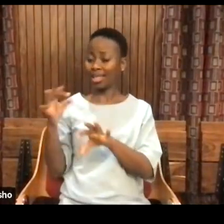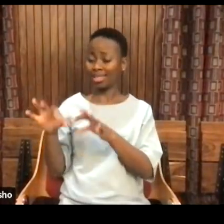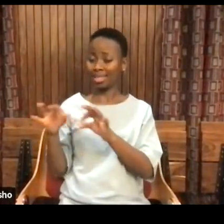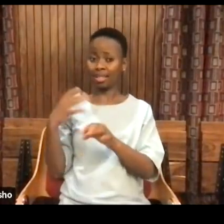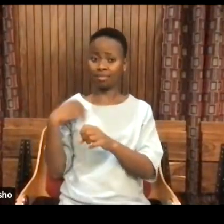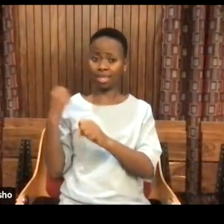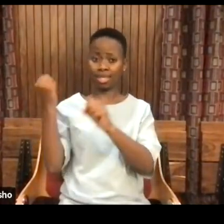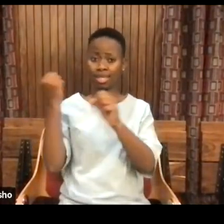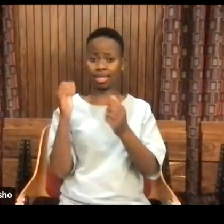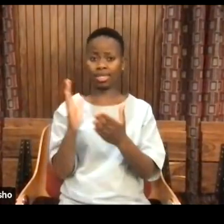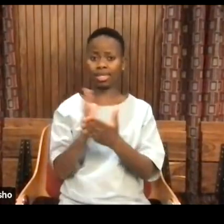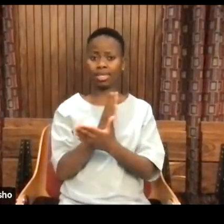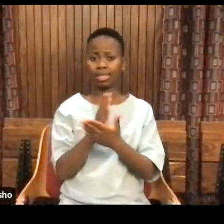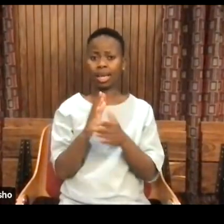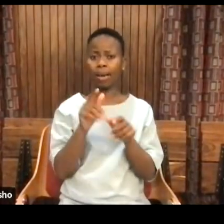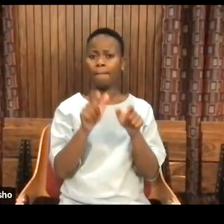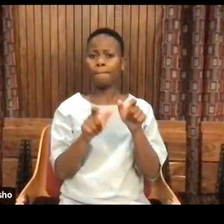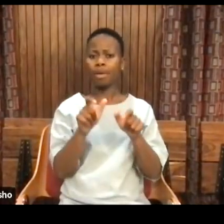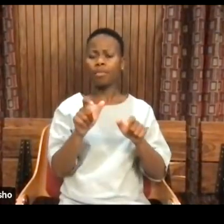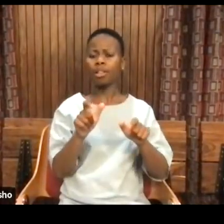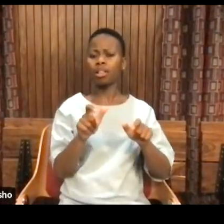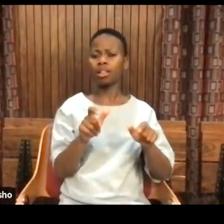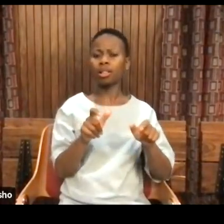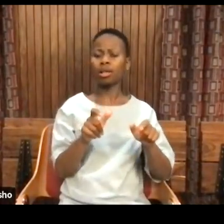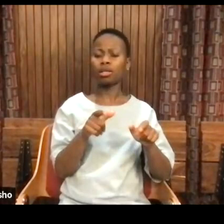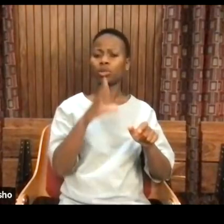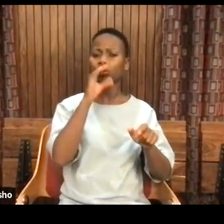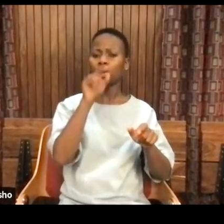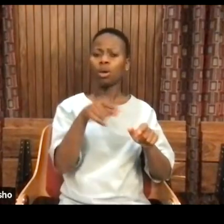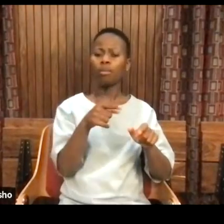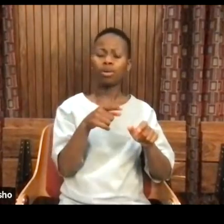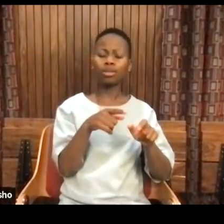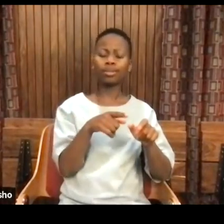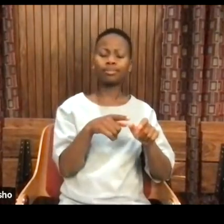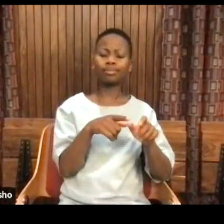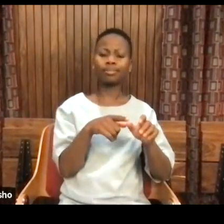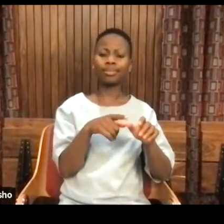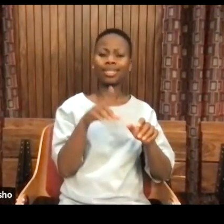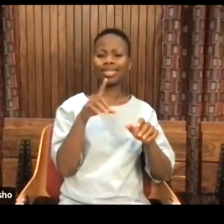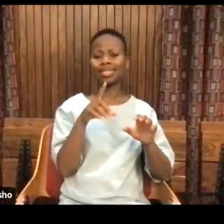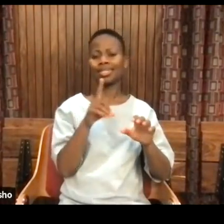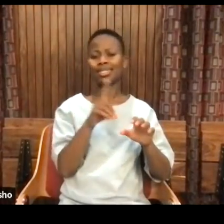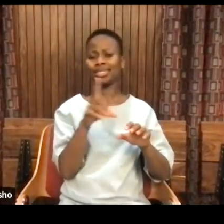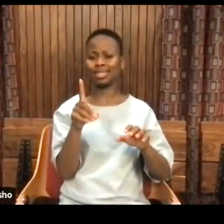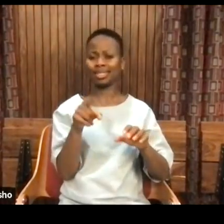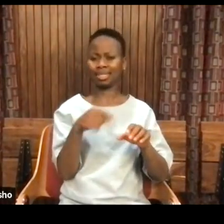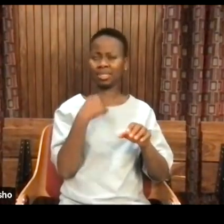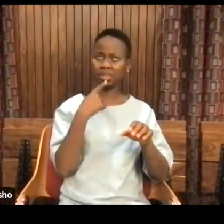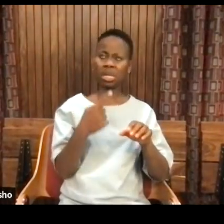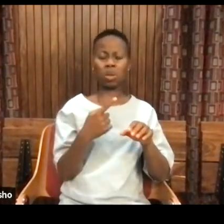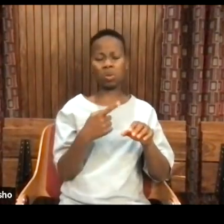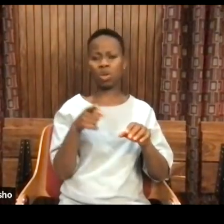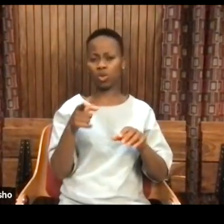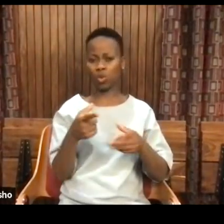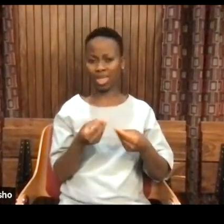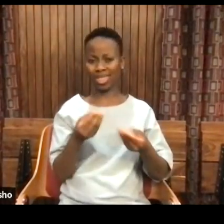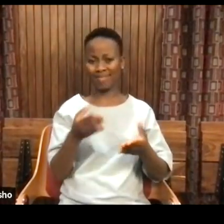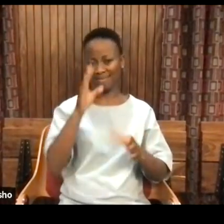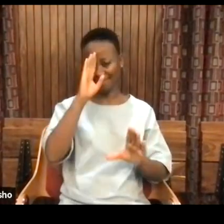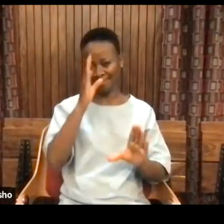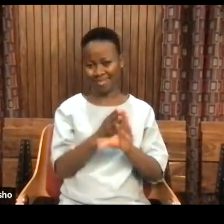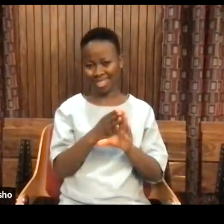some people collapse into a form of disciplinary decadence. In which they say, oh, why are you giving a psychological explanation?